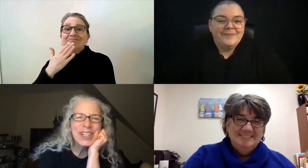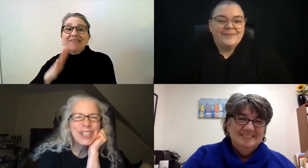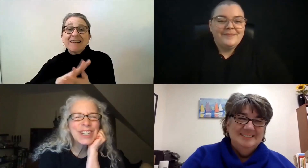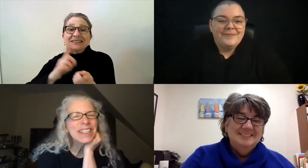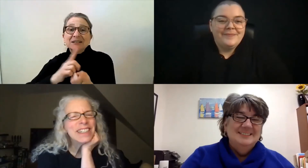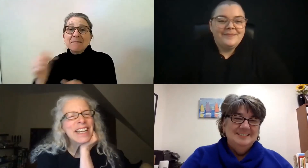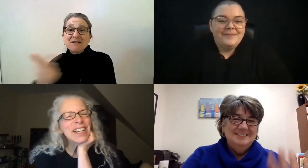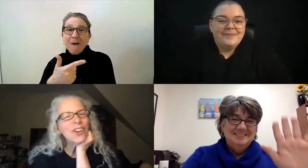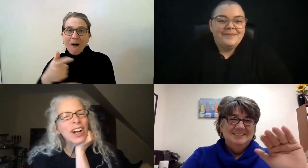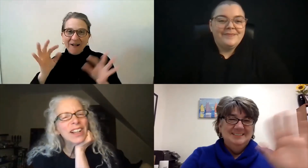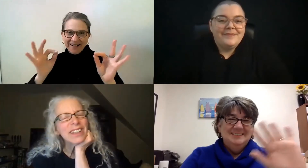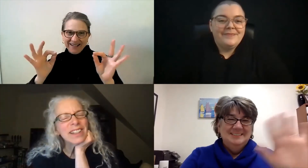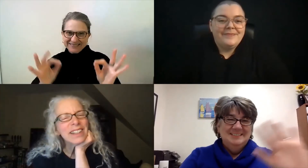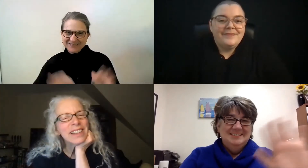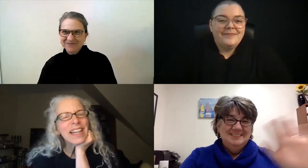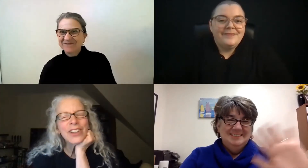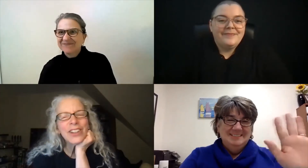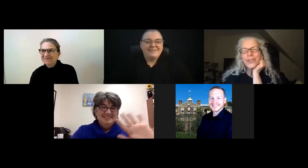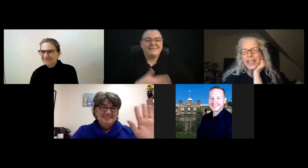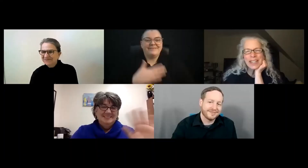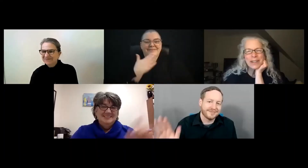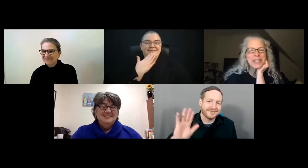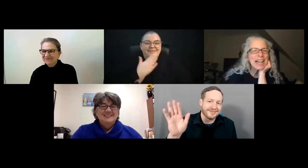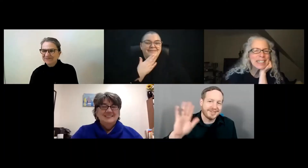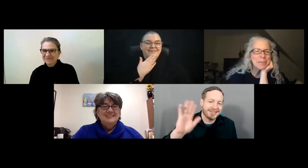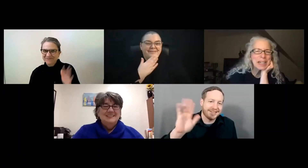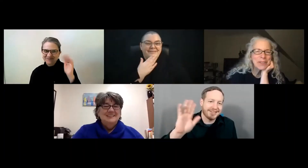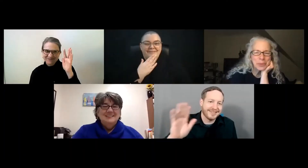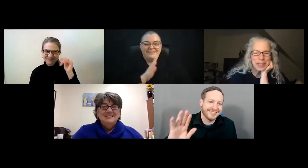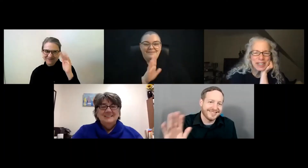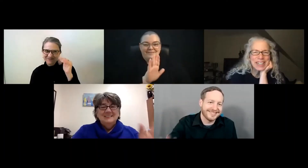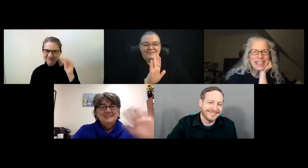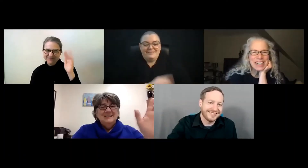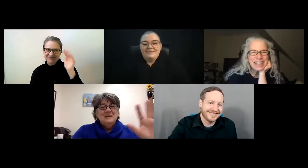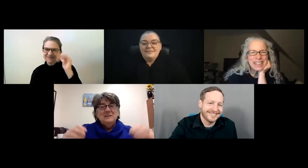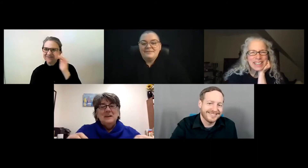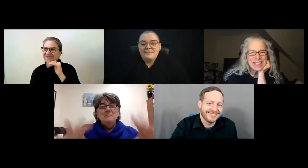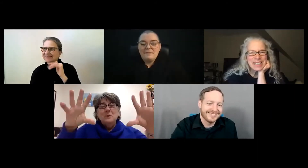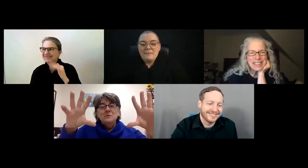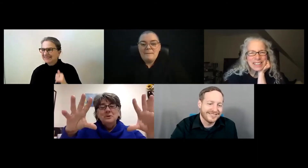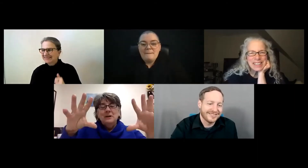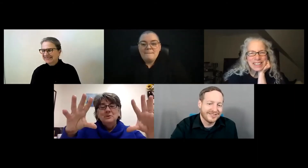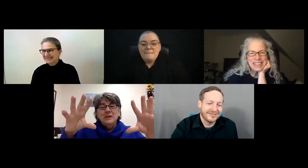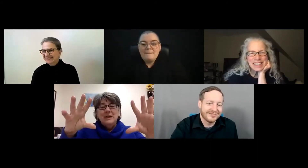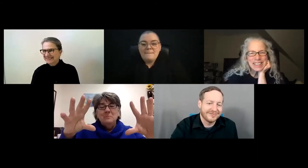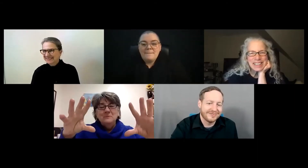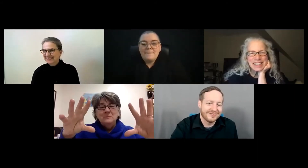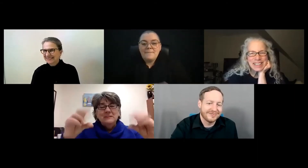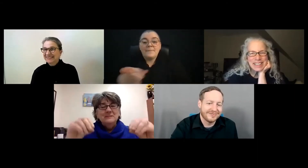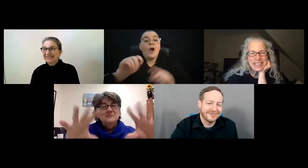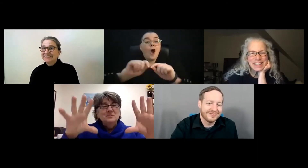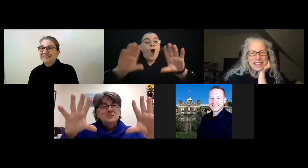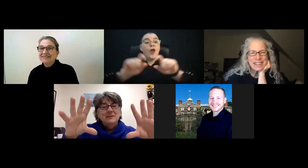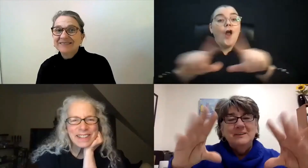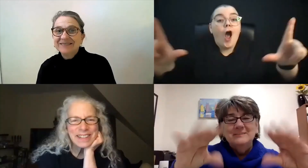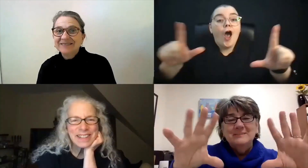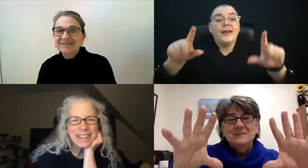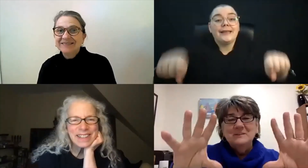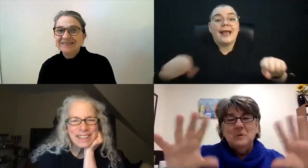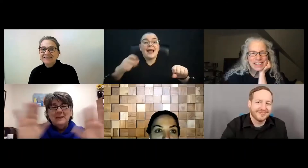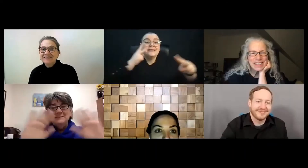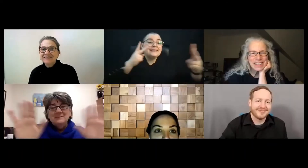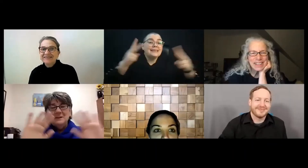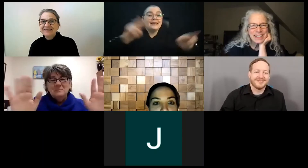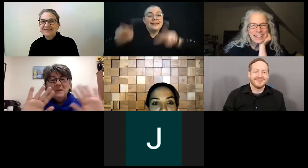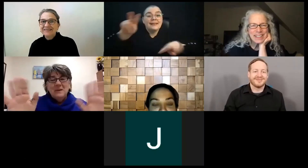Very good. Take care all. Thank you. And it was nice to meet everyone. And everyone, turn on your cameras, please, so Sharon can see